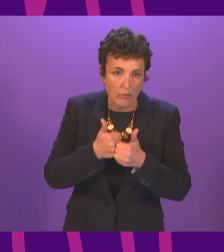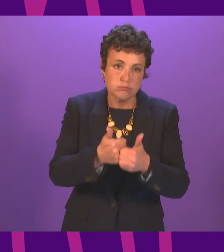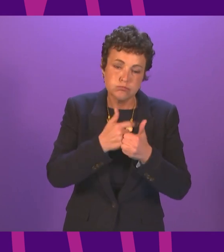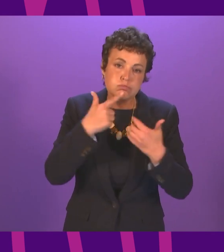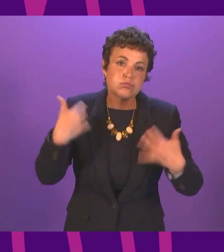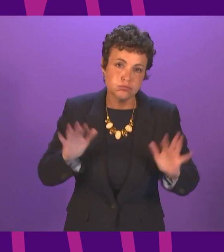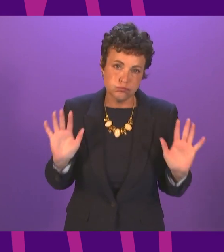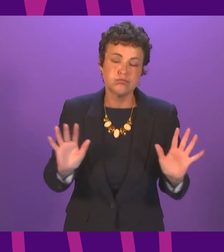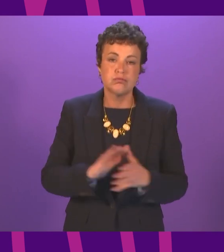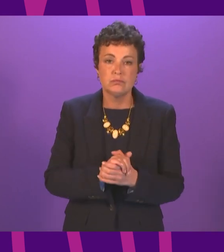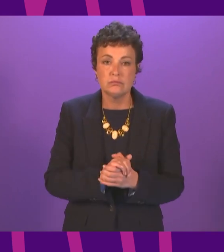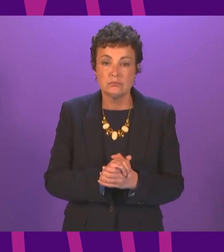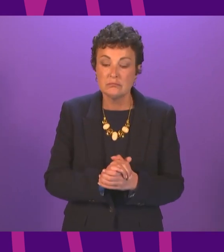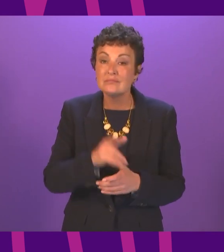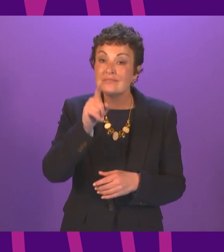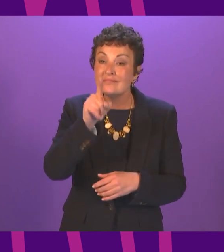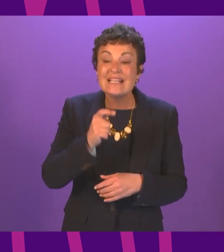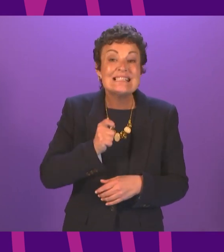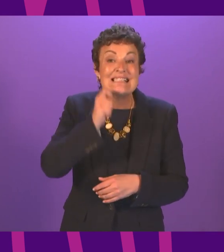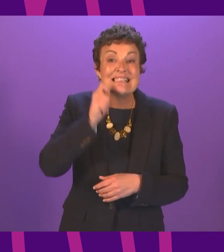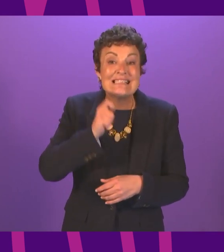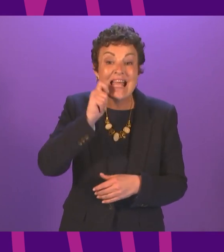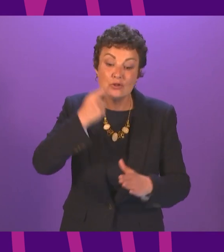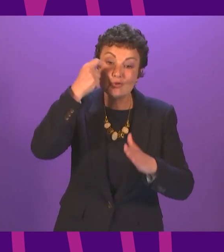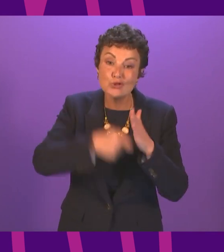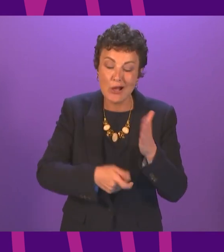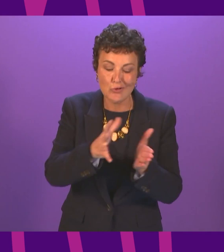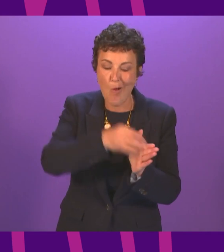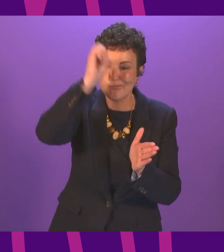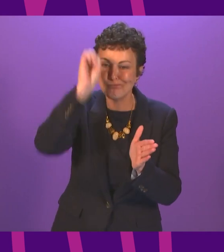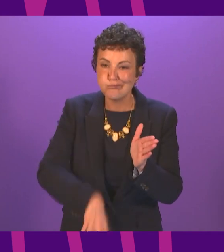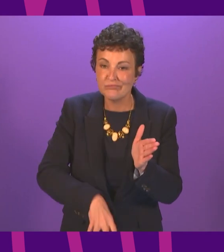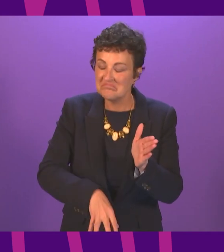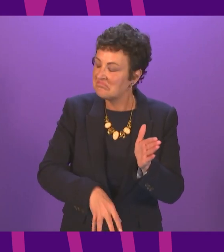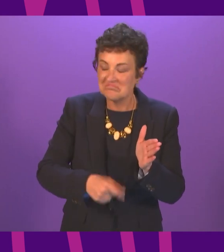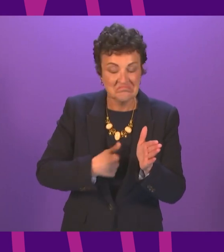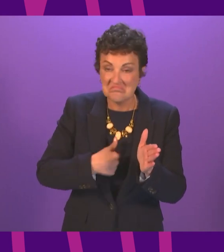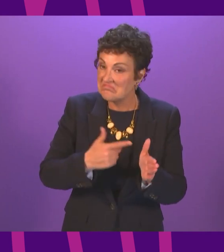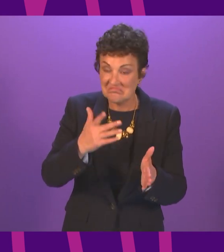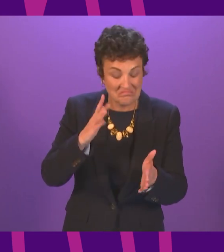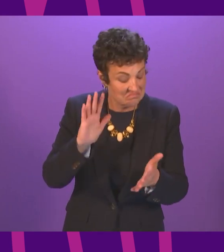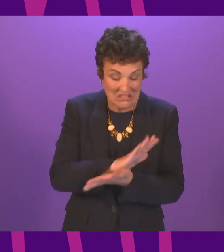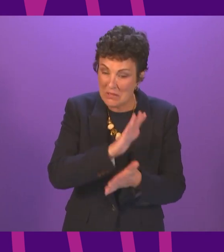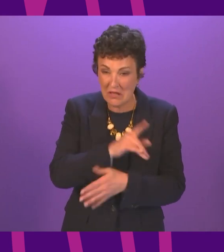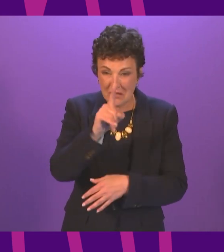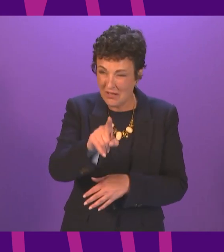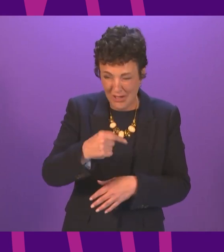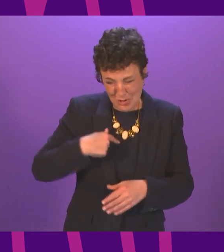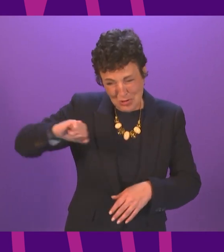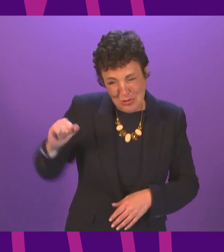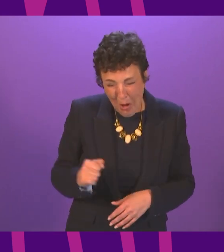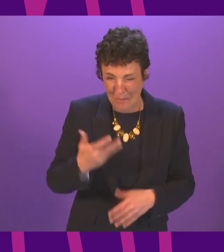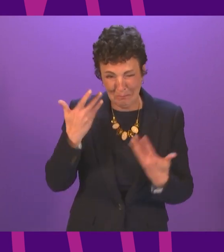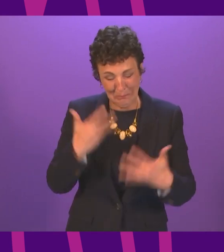COVID pandemic abolishing the dental charges is the right thing to do and I welcome this also Scotland has long had an unenviable record